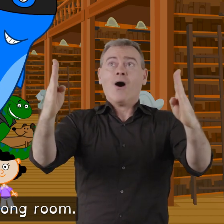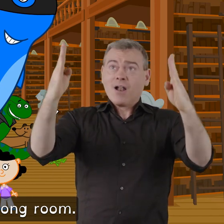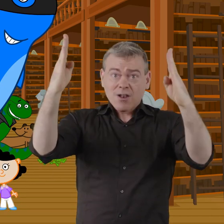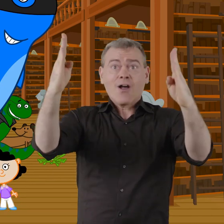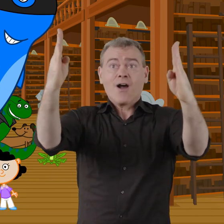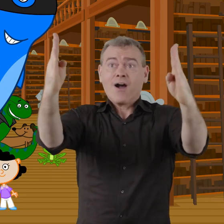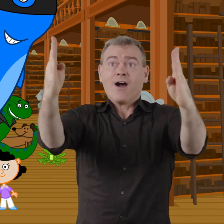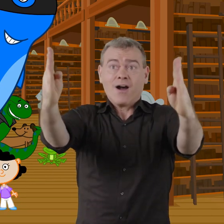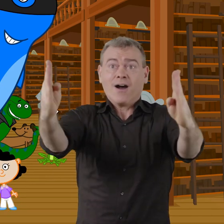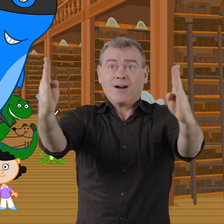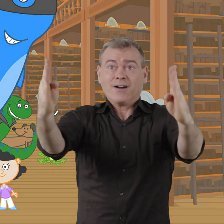YAY!